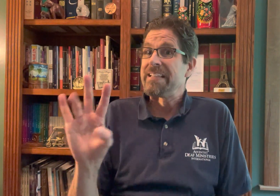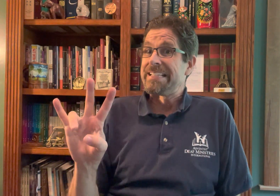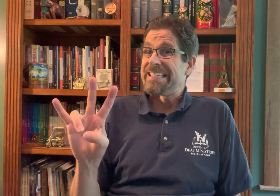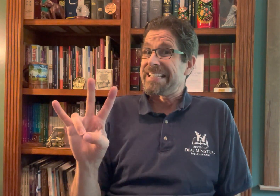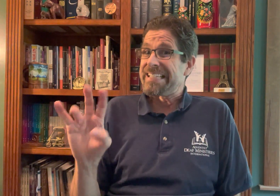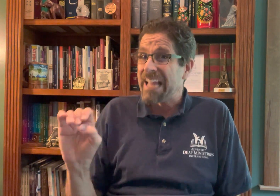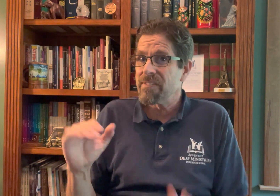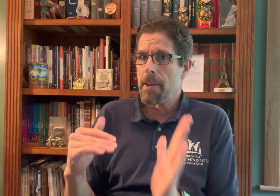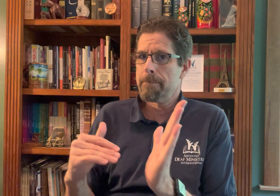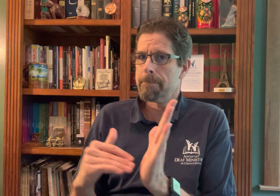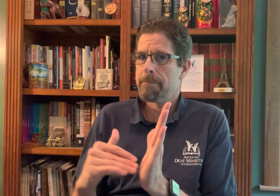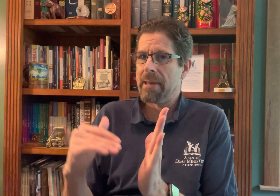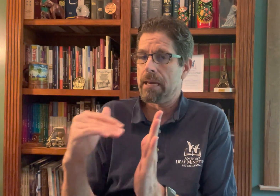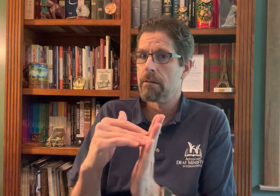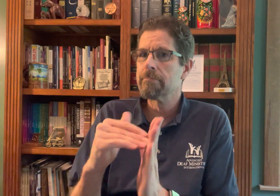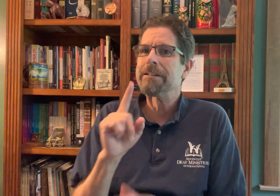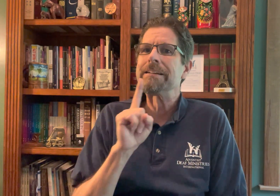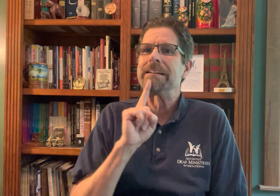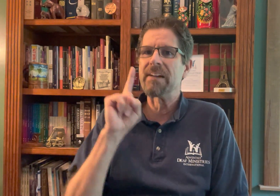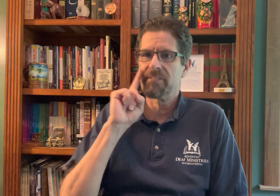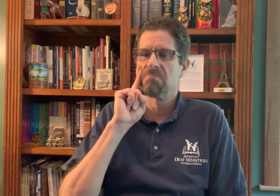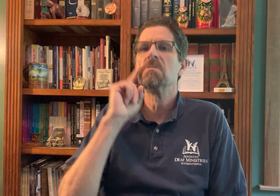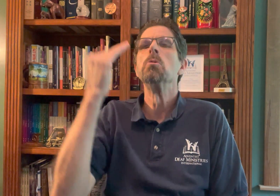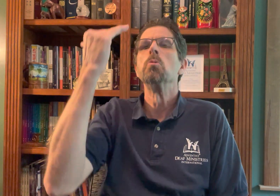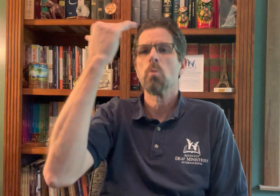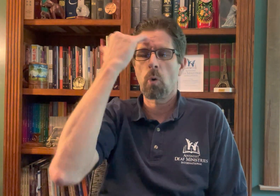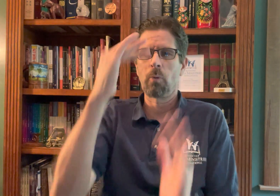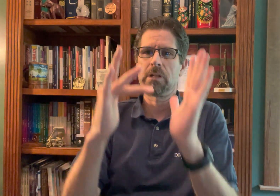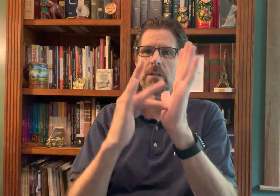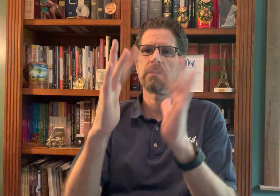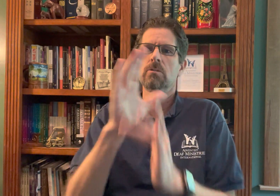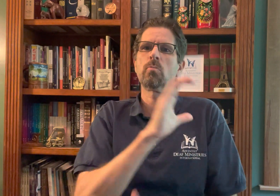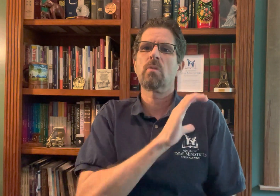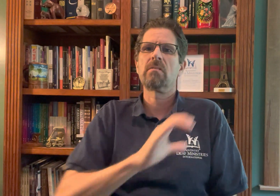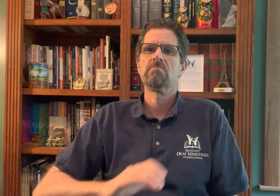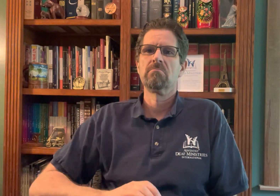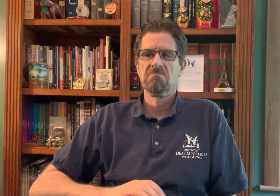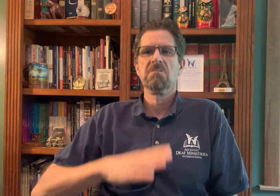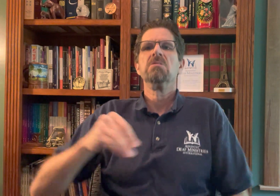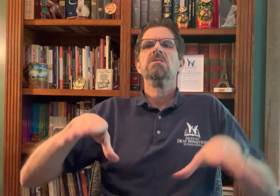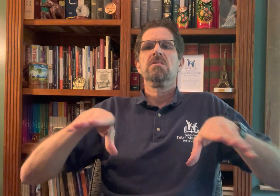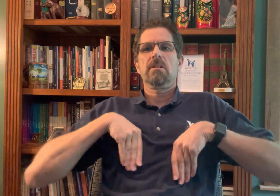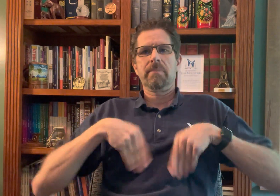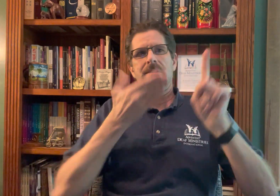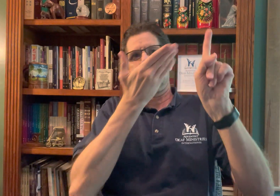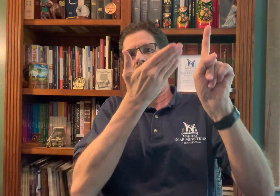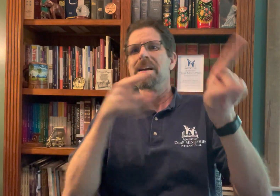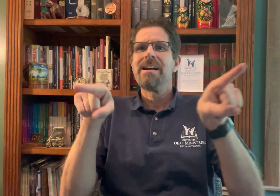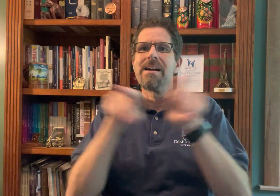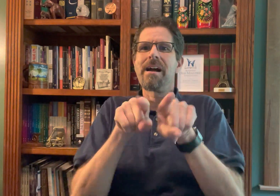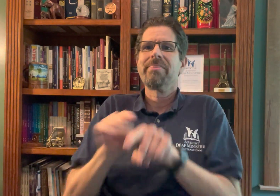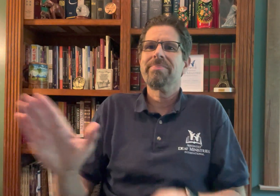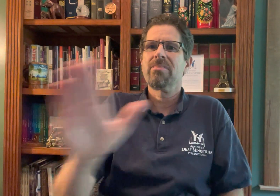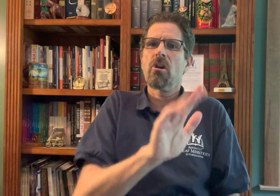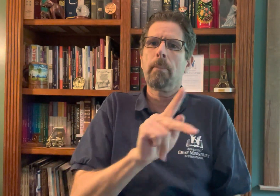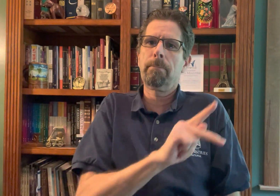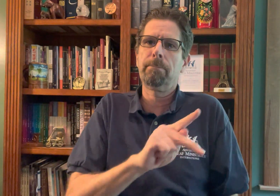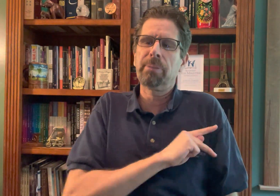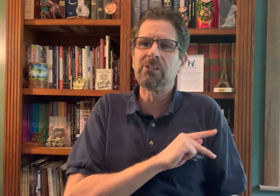And of this number of people, there is only 2% who know of Jesus